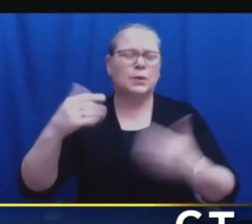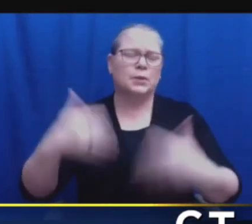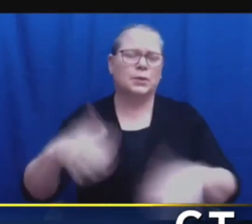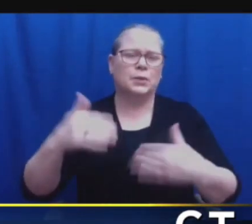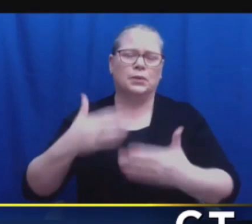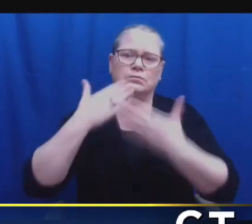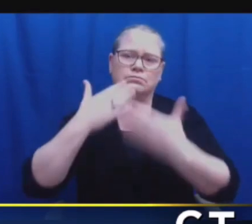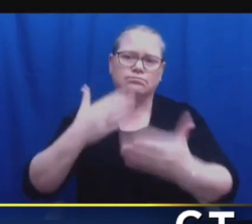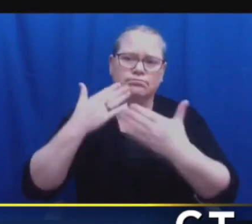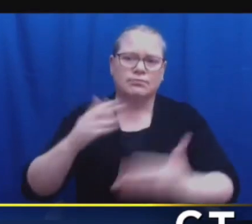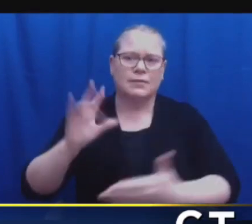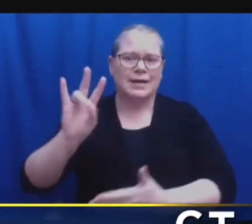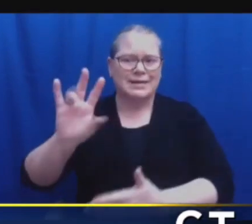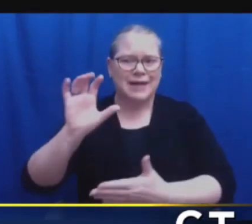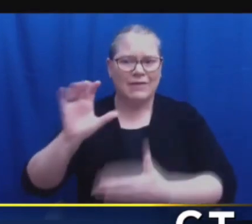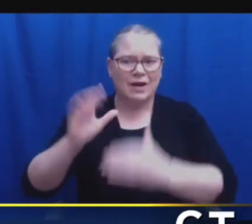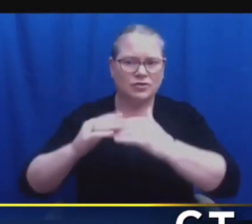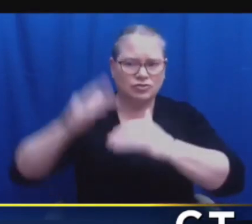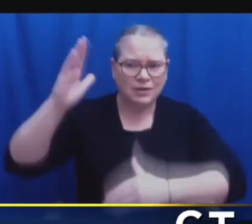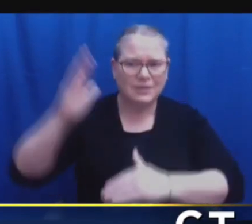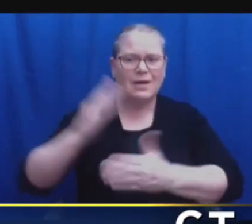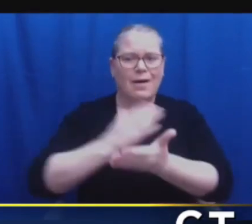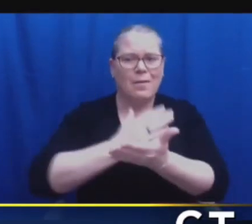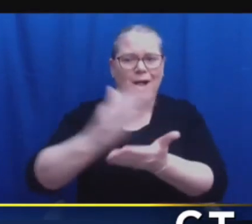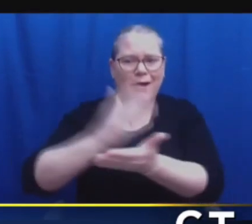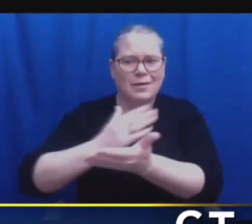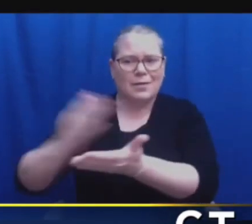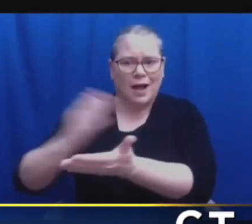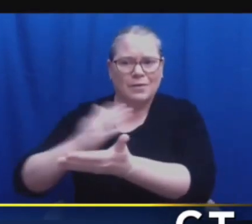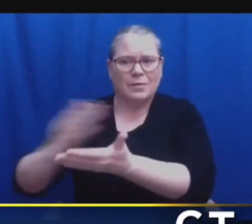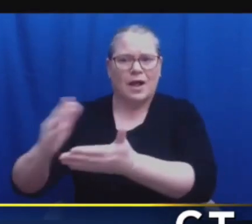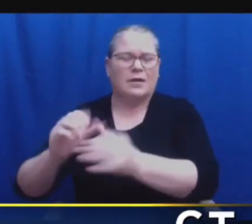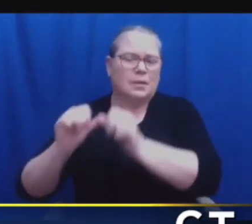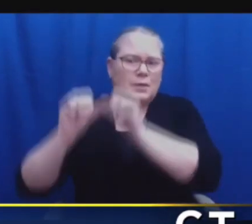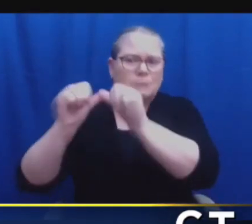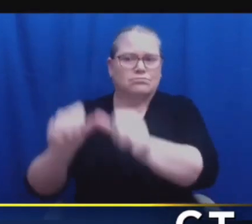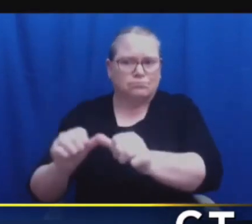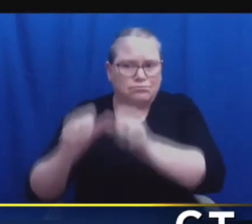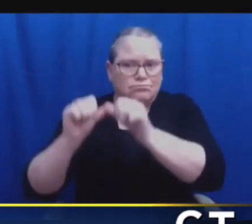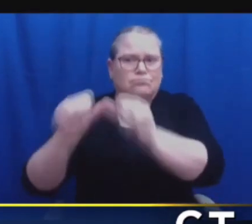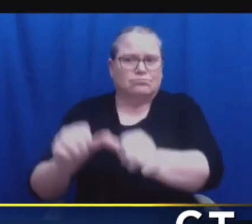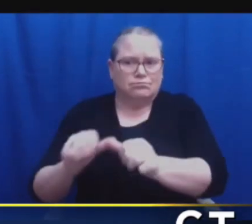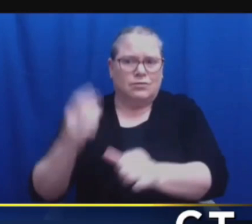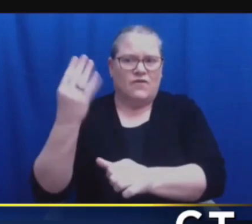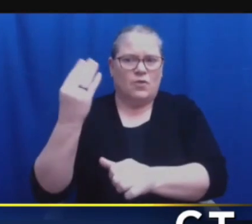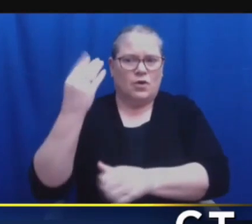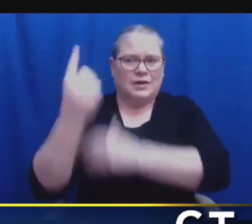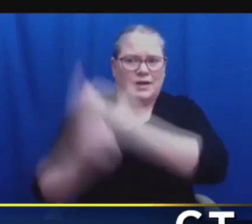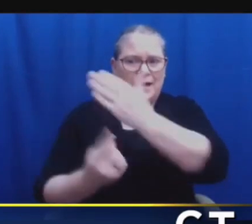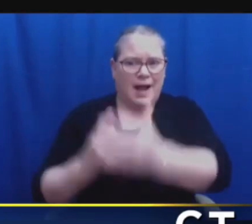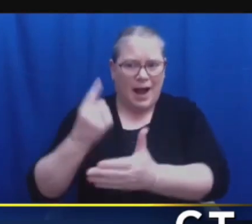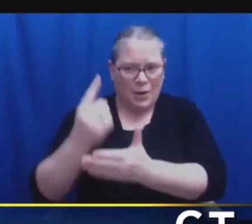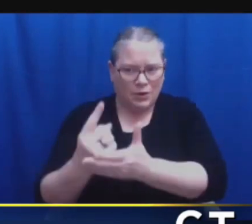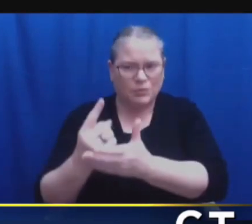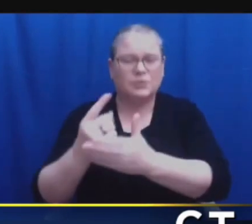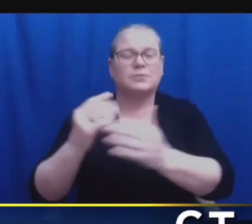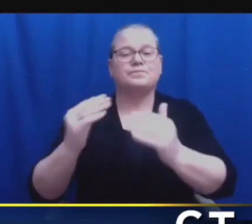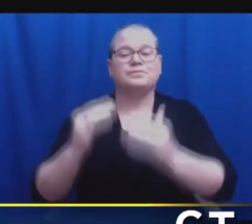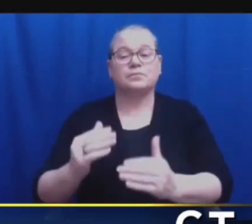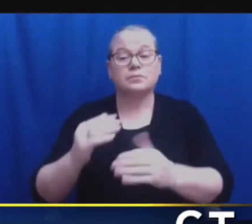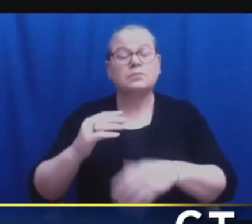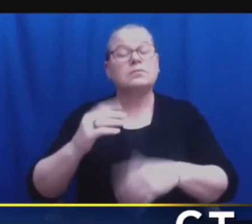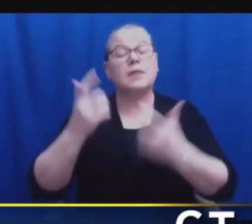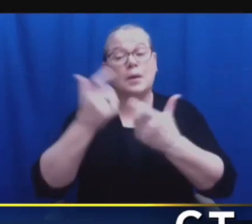for 14 plus hours at this point. Thankfully, we did shut down for the big tractor